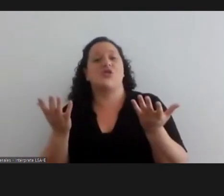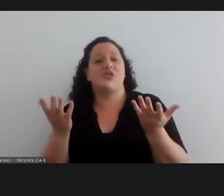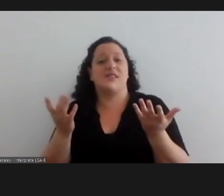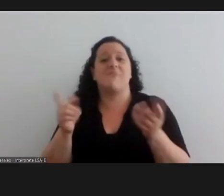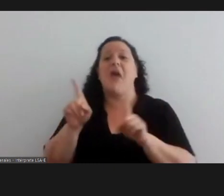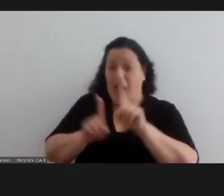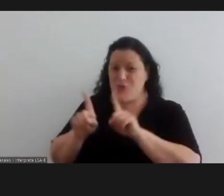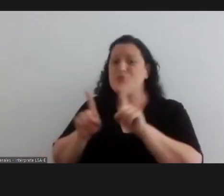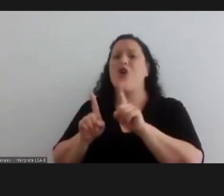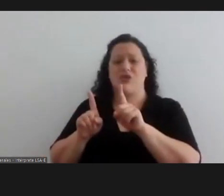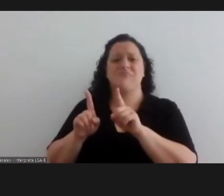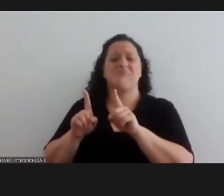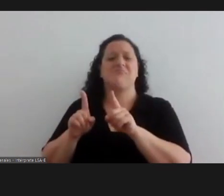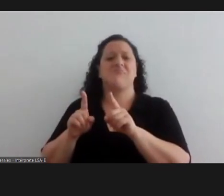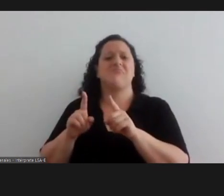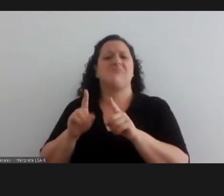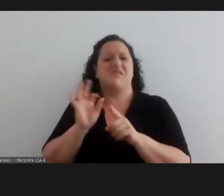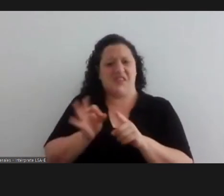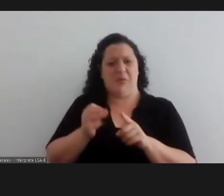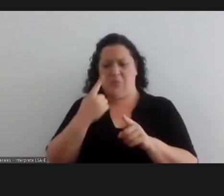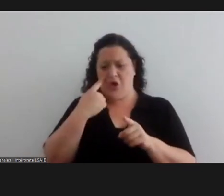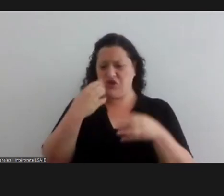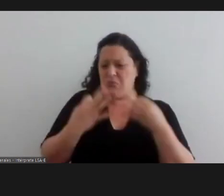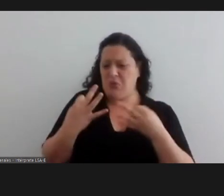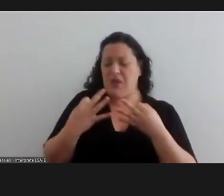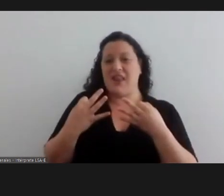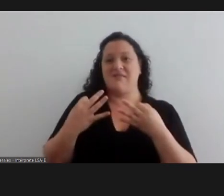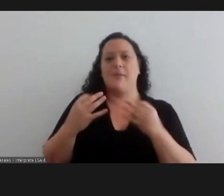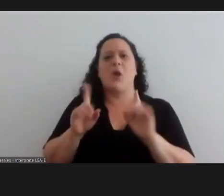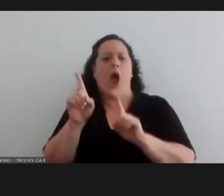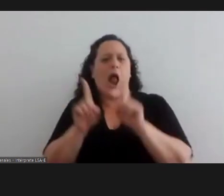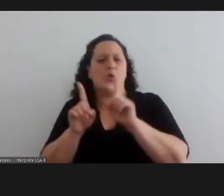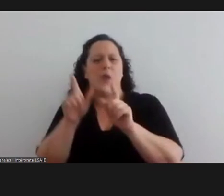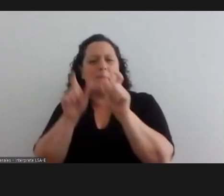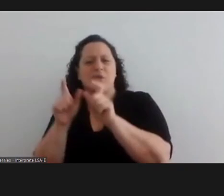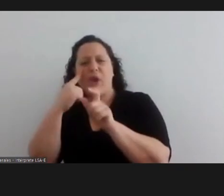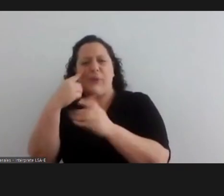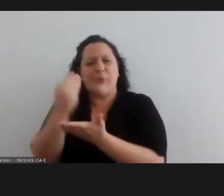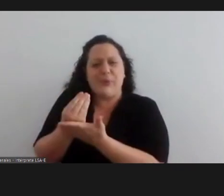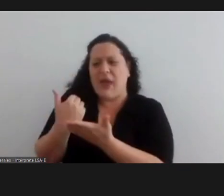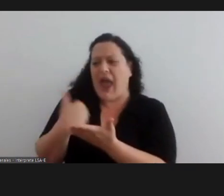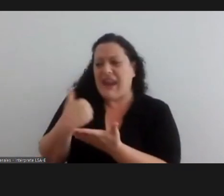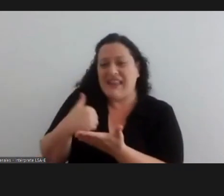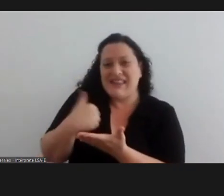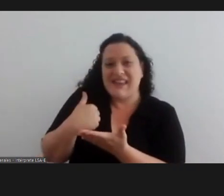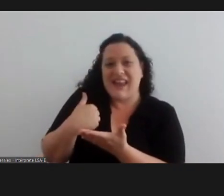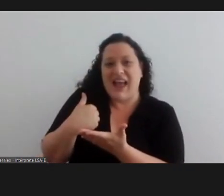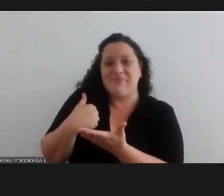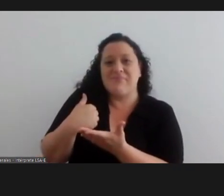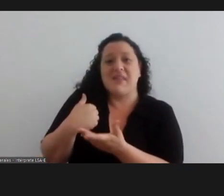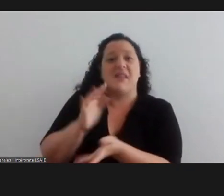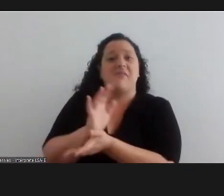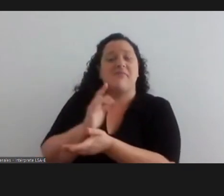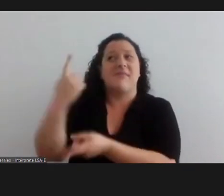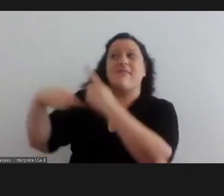not all of us know our origins because there are many immigrants and unfortunately many people do not know their